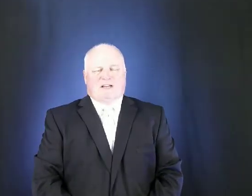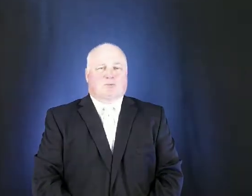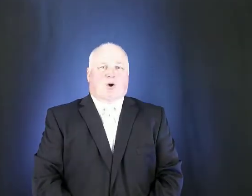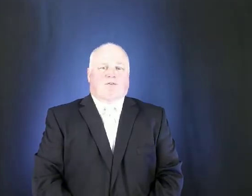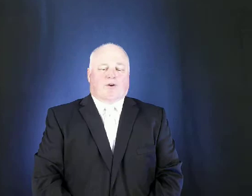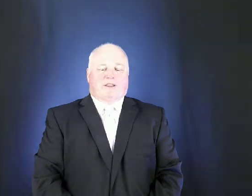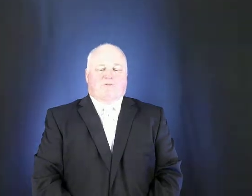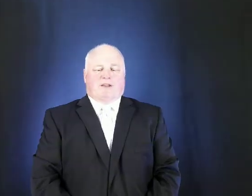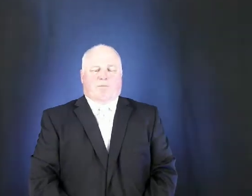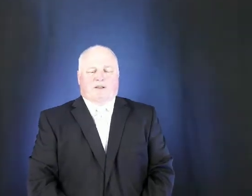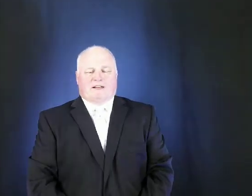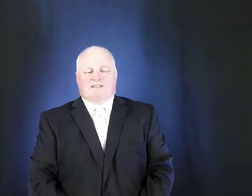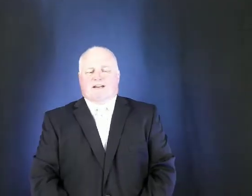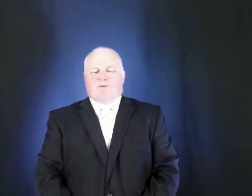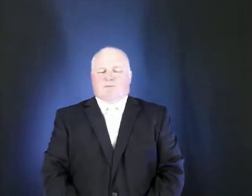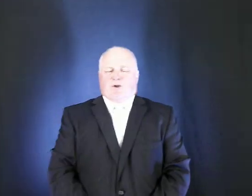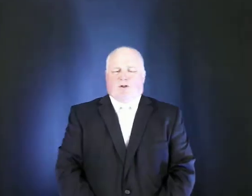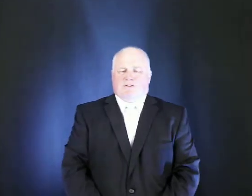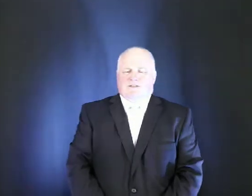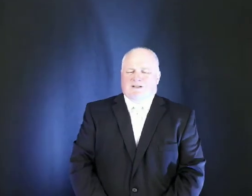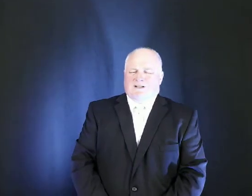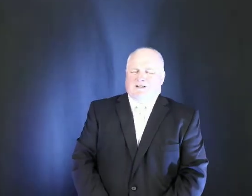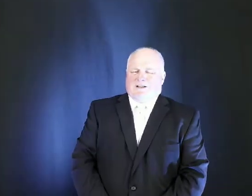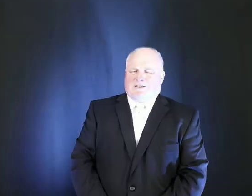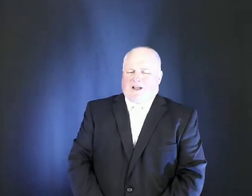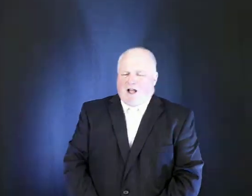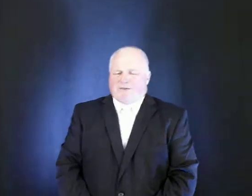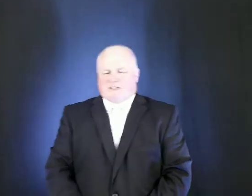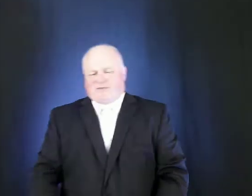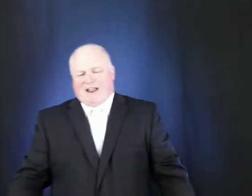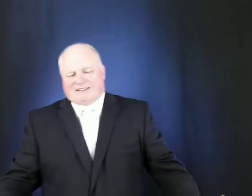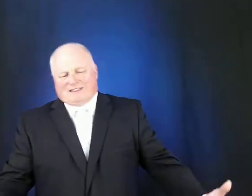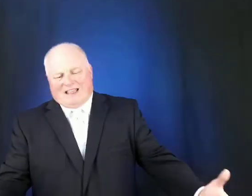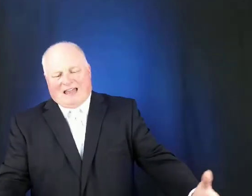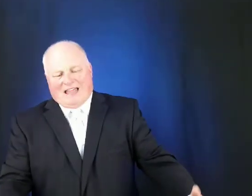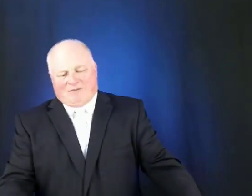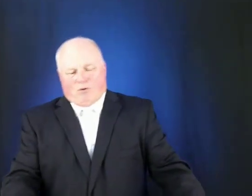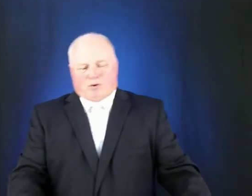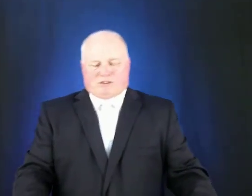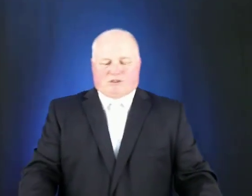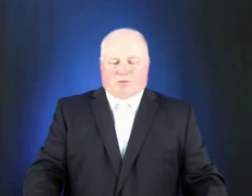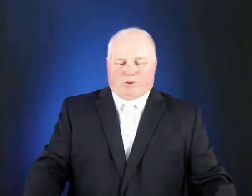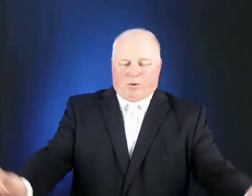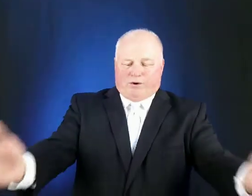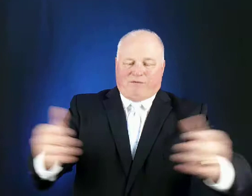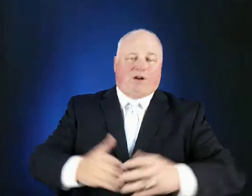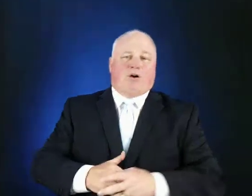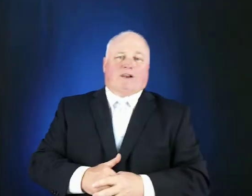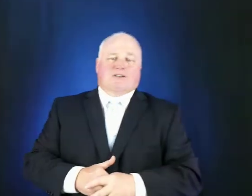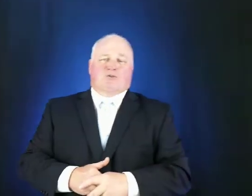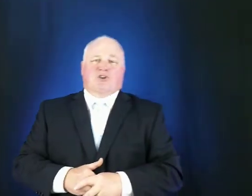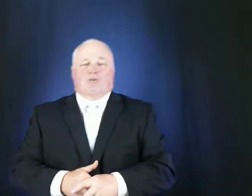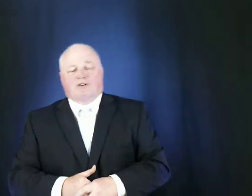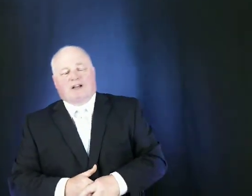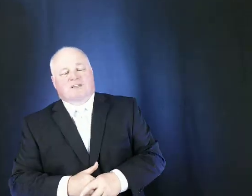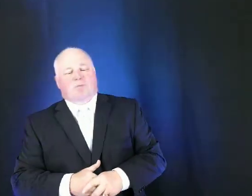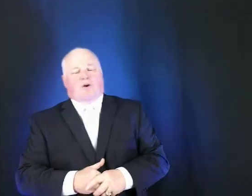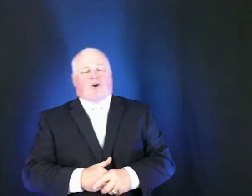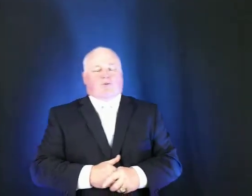were overrunning the philippines and it was because the obvious fact that the allied forces were going to fall and so general douglas macarthur